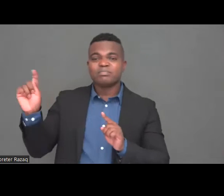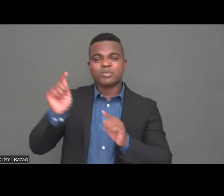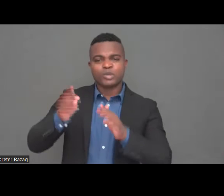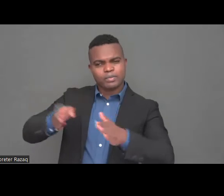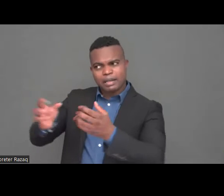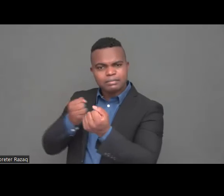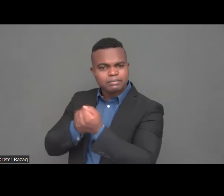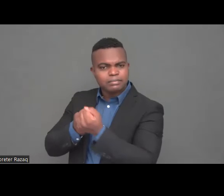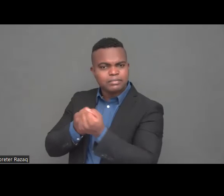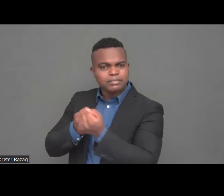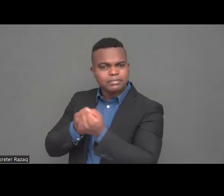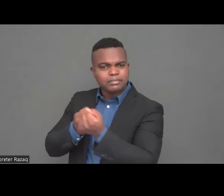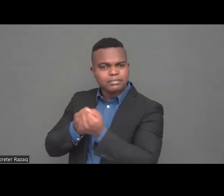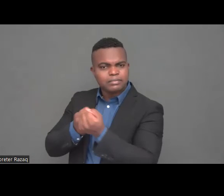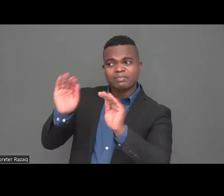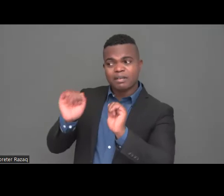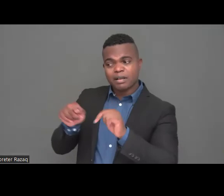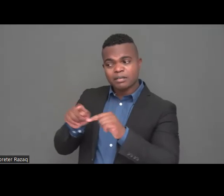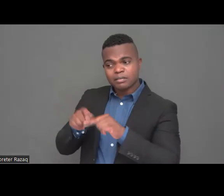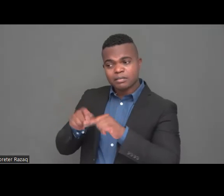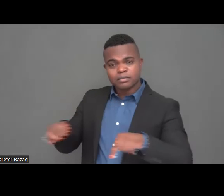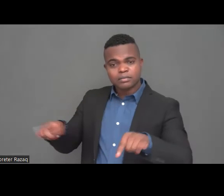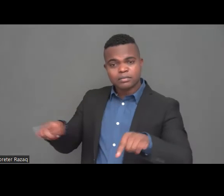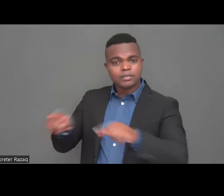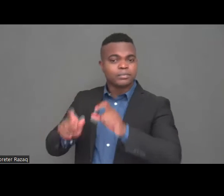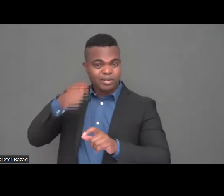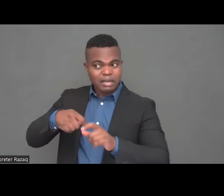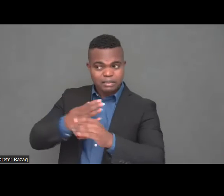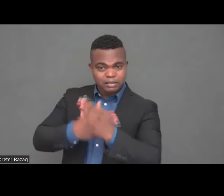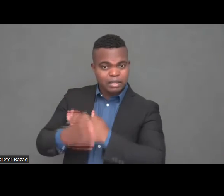in this incredible situation.